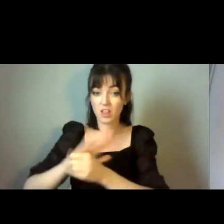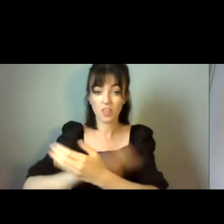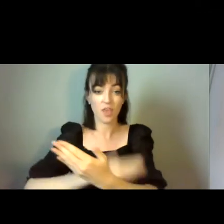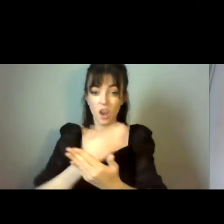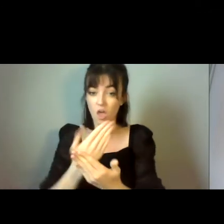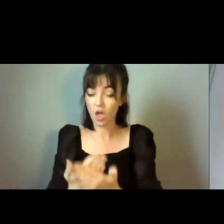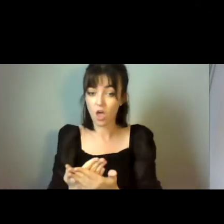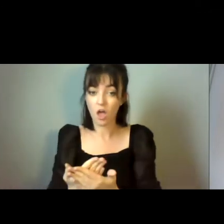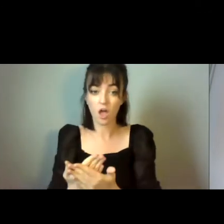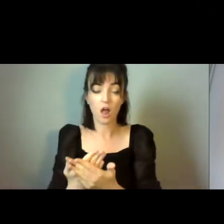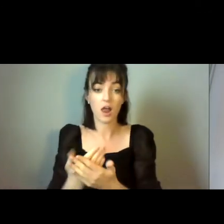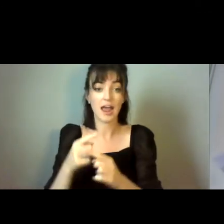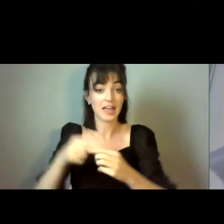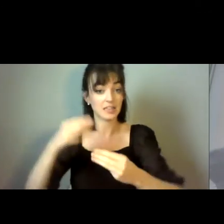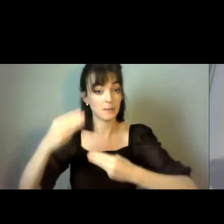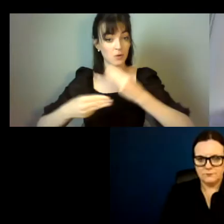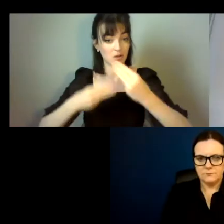And the process.